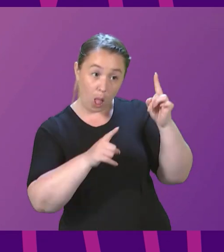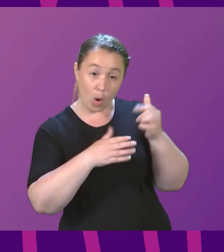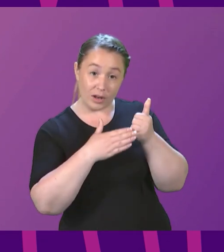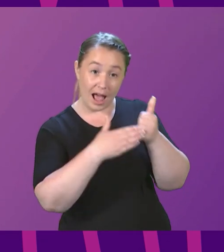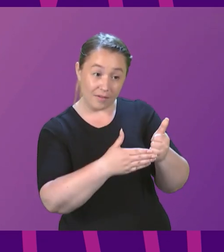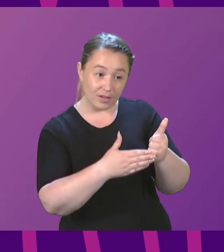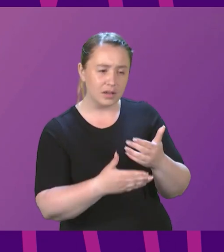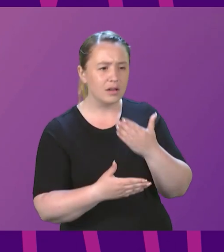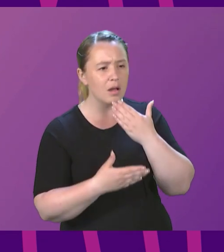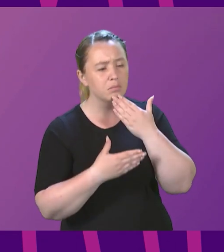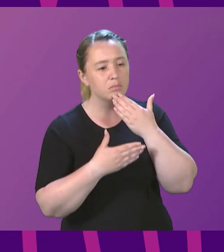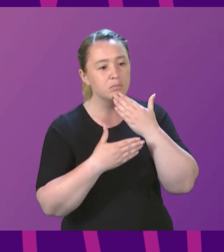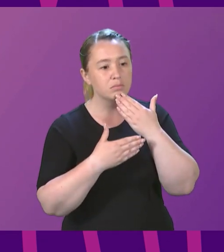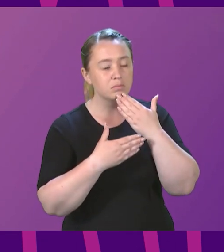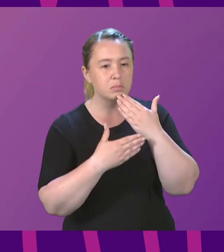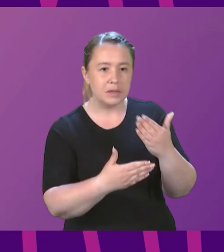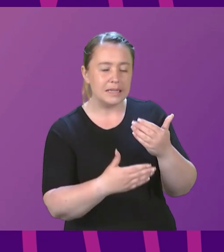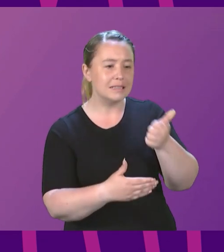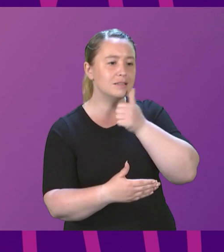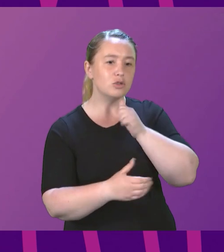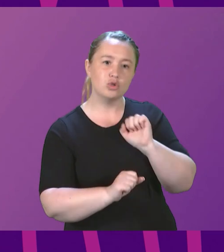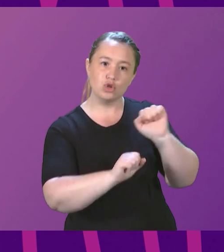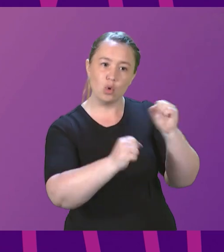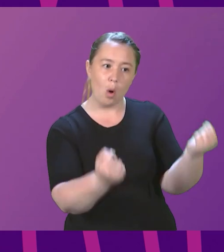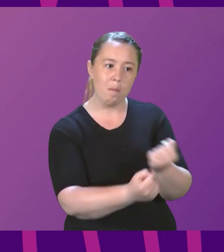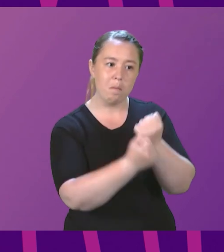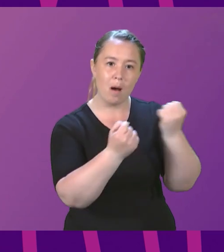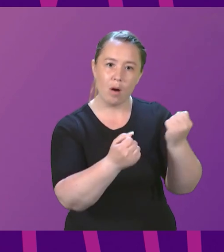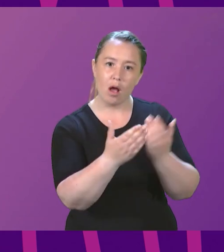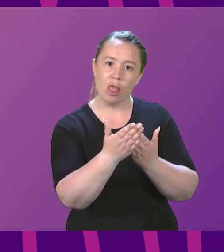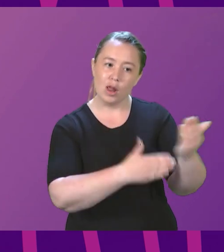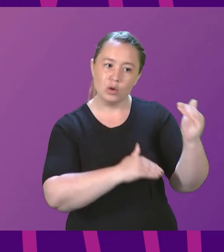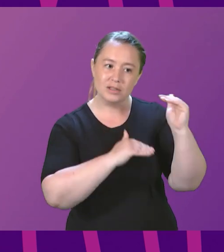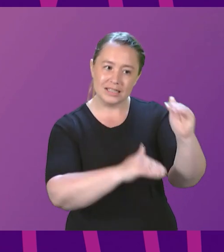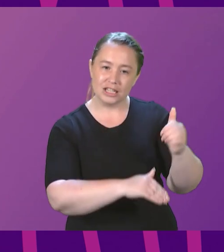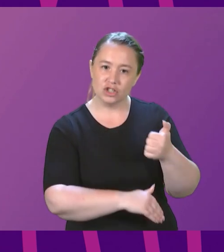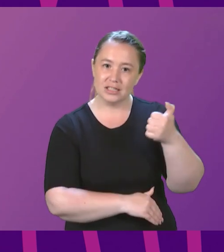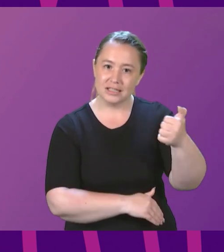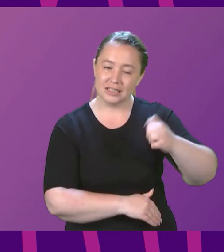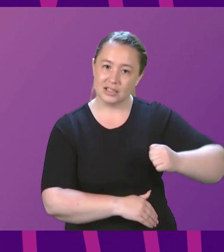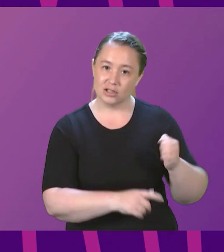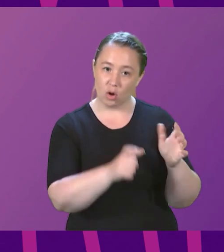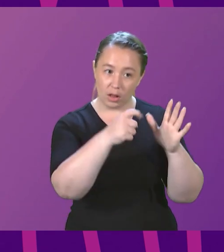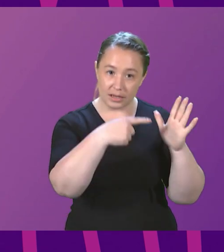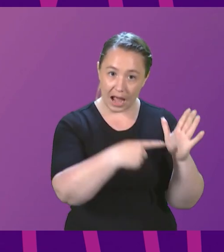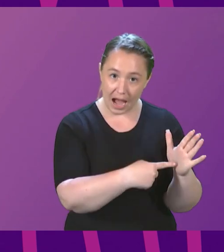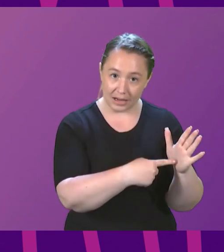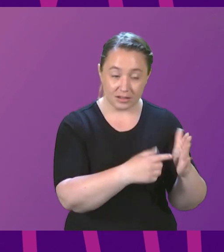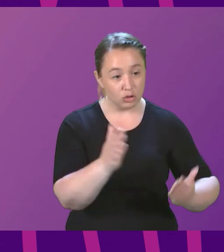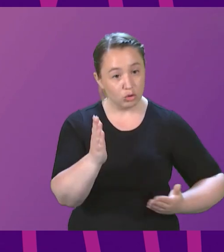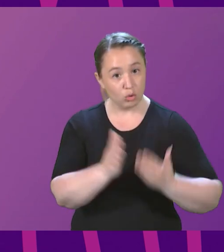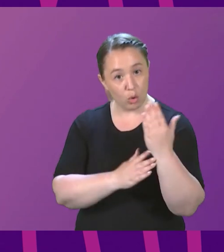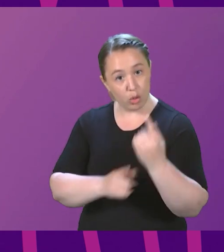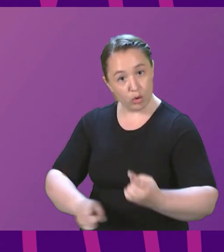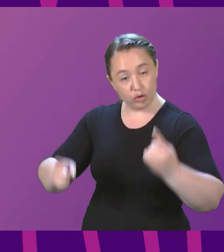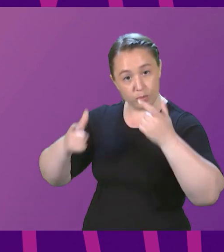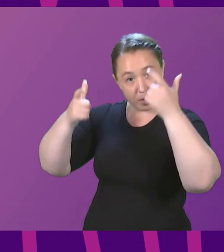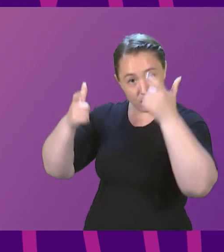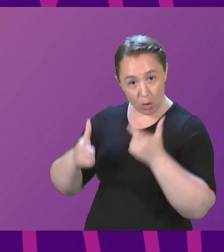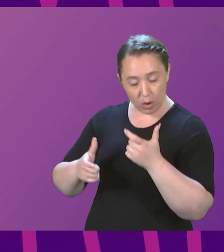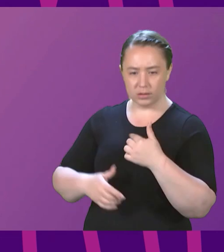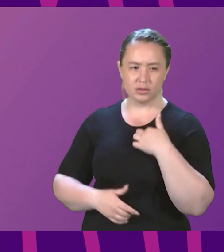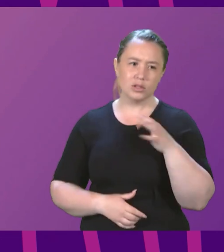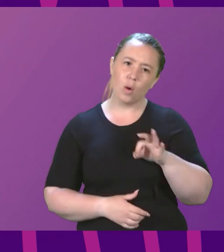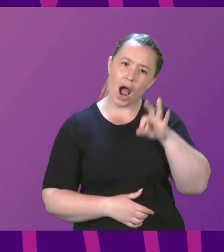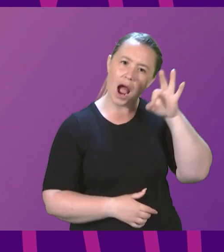exercising the power she has under Schedule 6 of the Scotland Act to refer this matter to the Supreme Court. And the reason I did